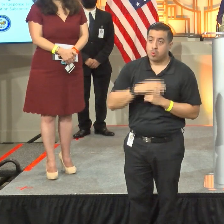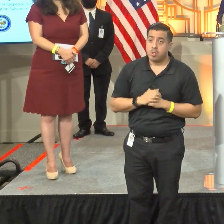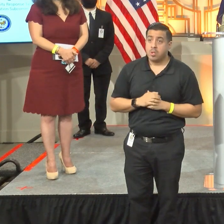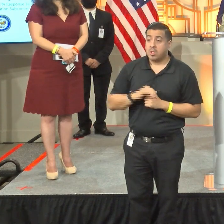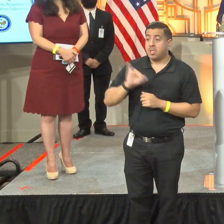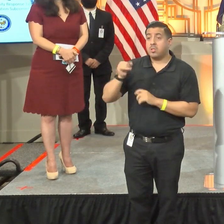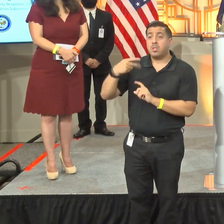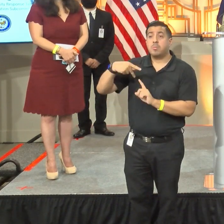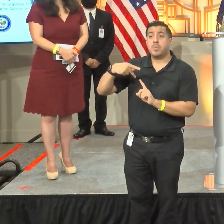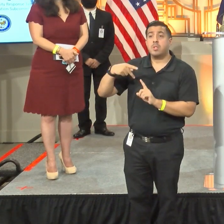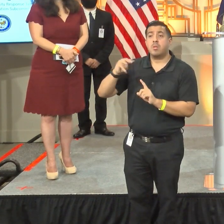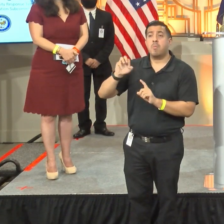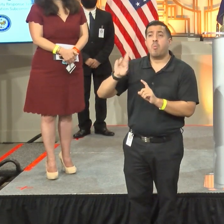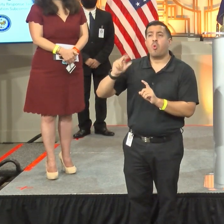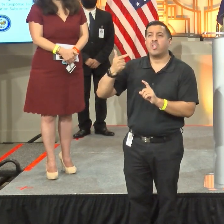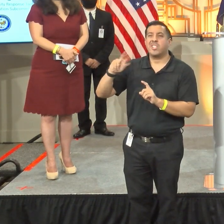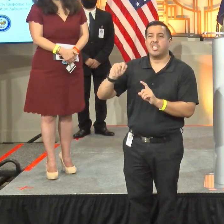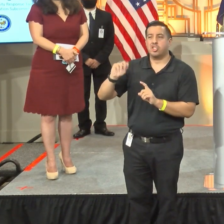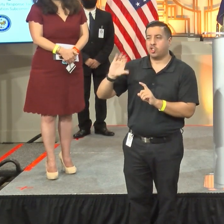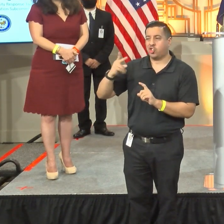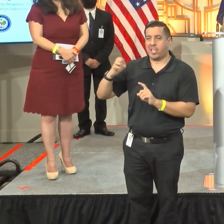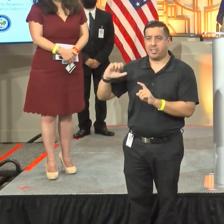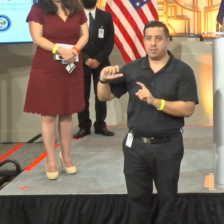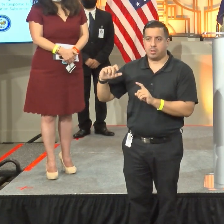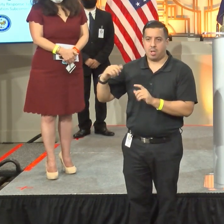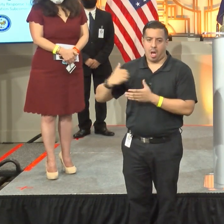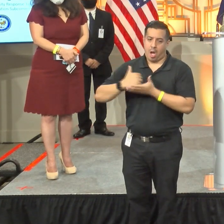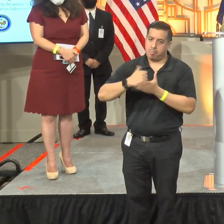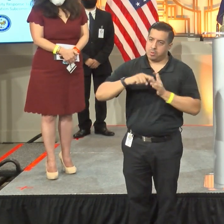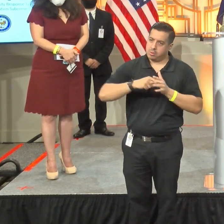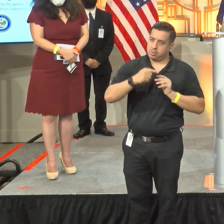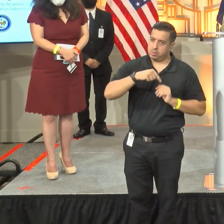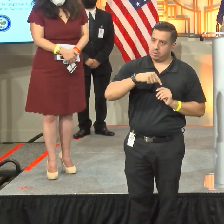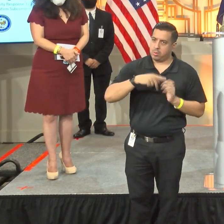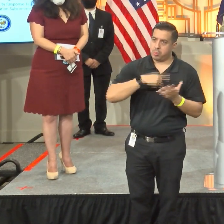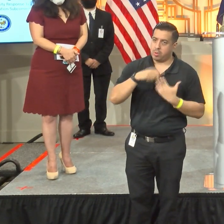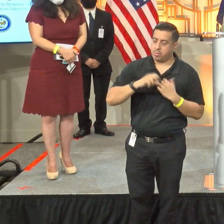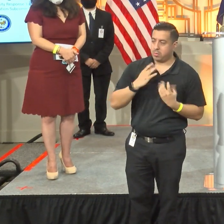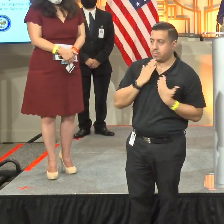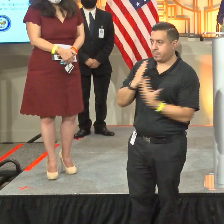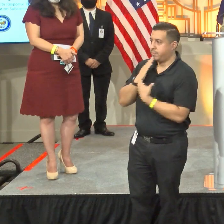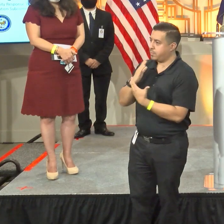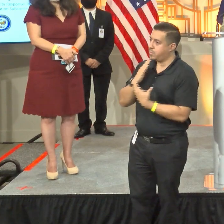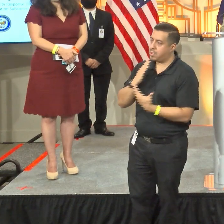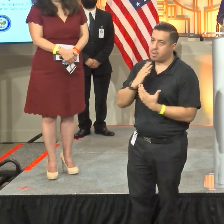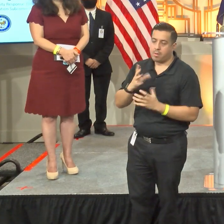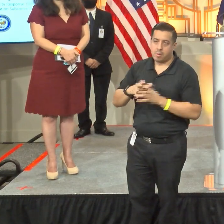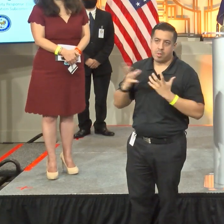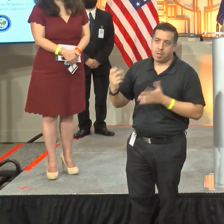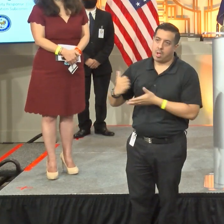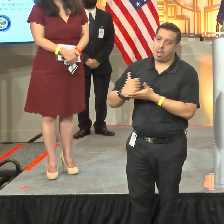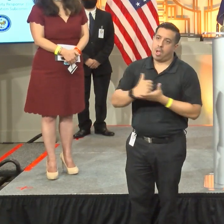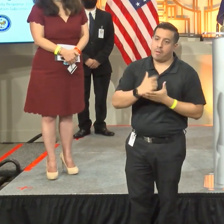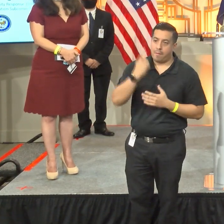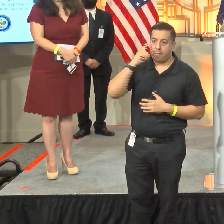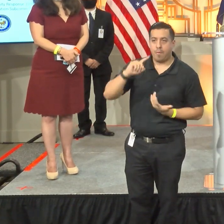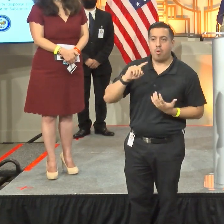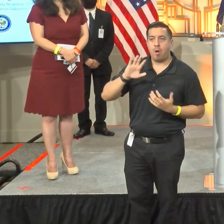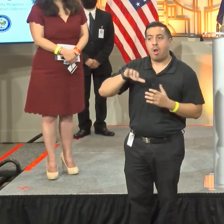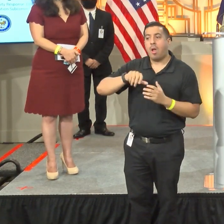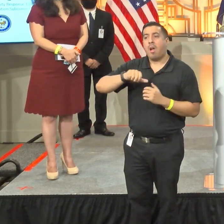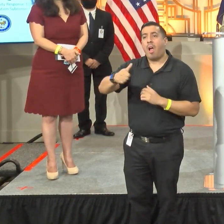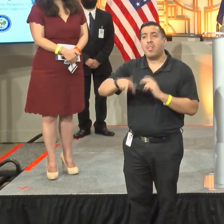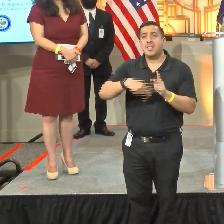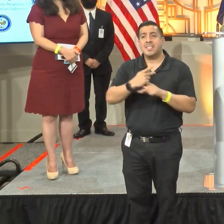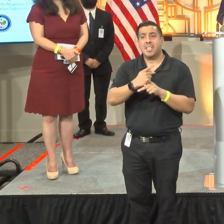JPMorgan Chase helped us start this program. Certainly want to thank them. We're also deeply appreciative of the post-secondary institutions